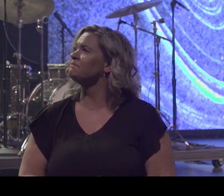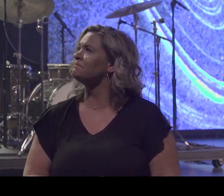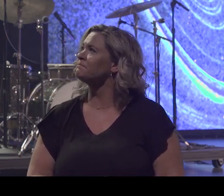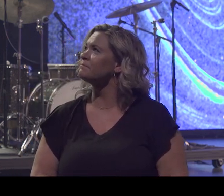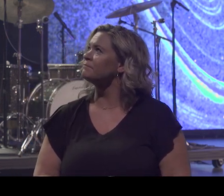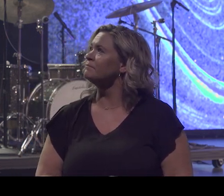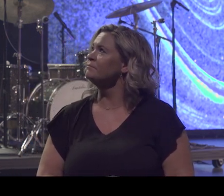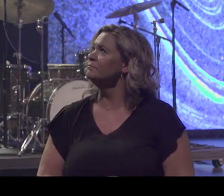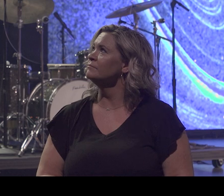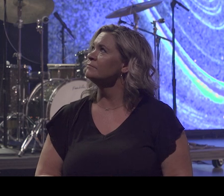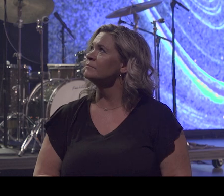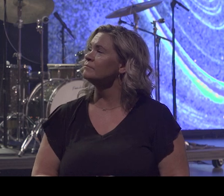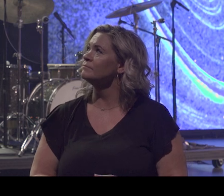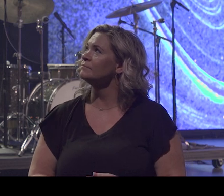These are the times that we're living in.